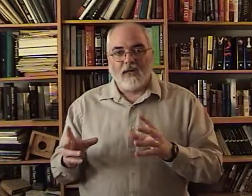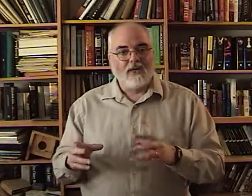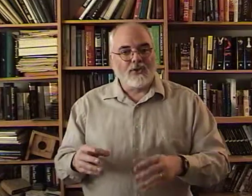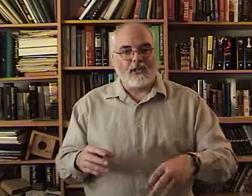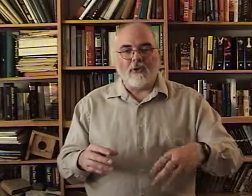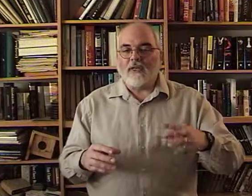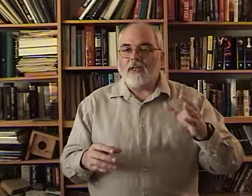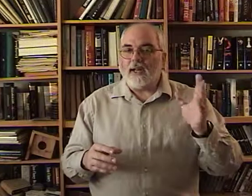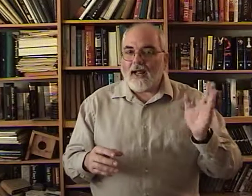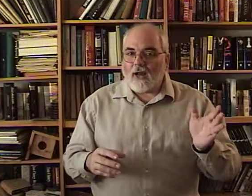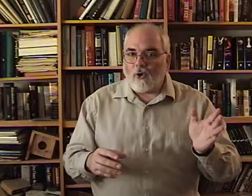Just like we did on how.